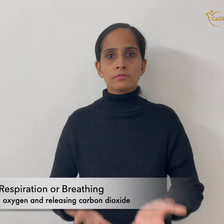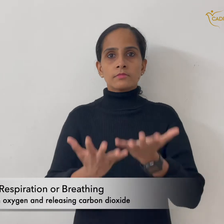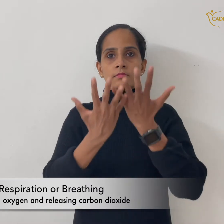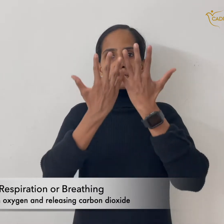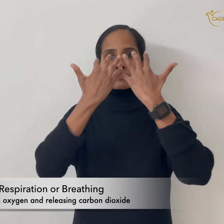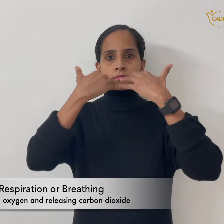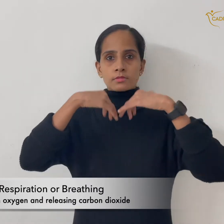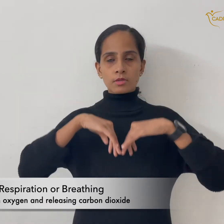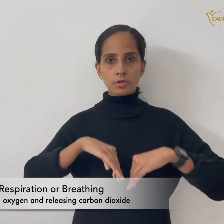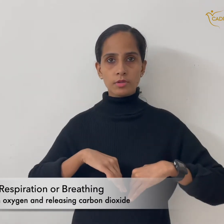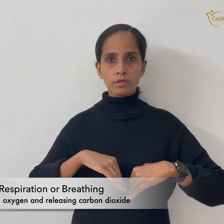breathing